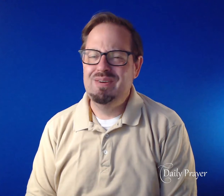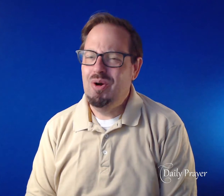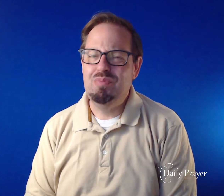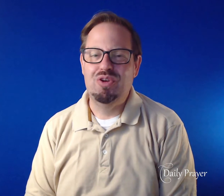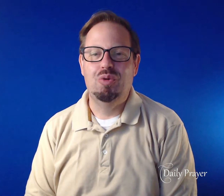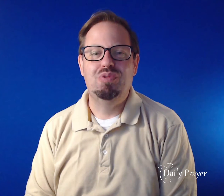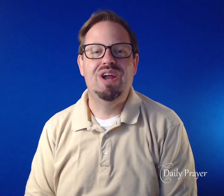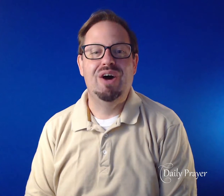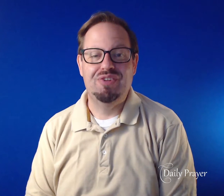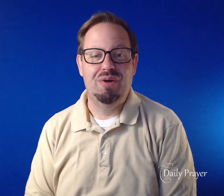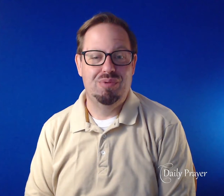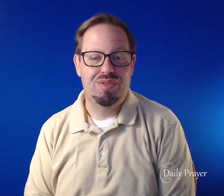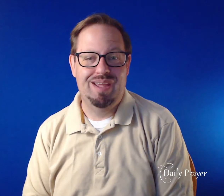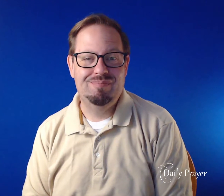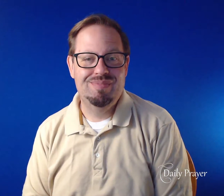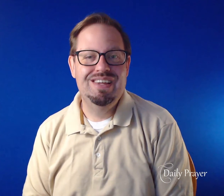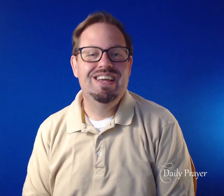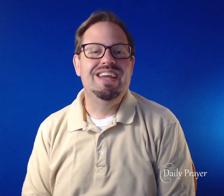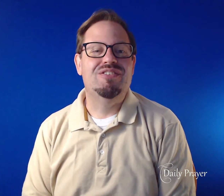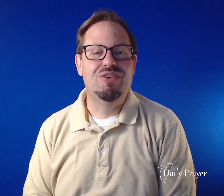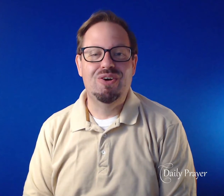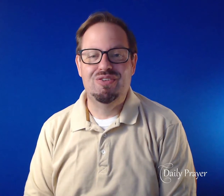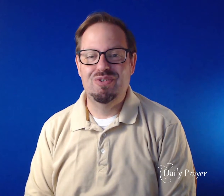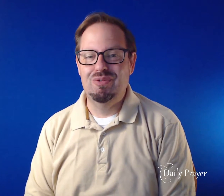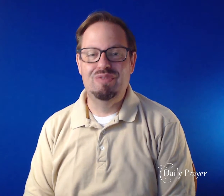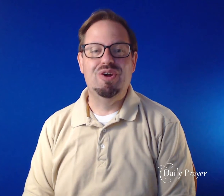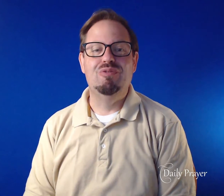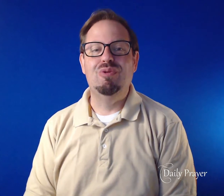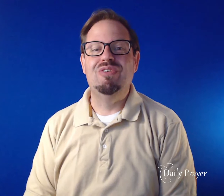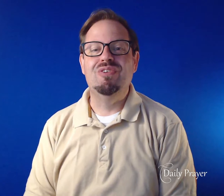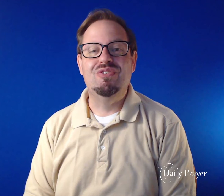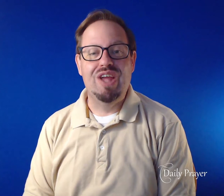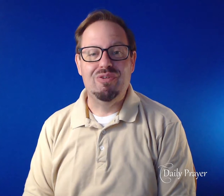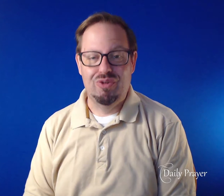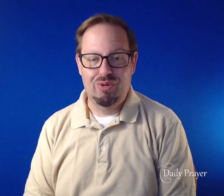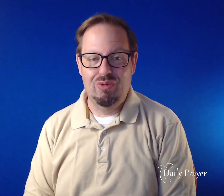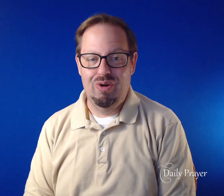hope that you'll pray out loud with me. It's good to lift our voices together to the Lord.